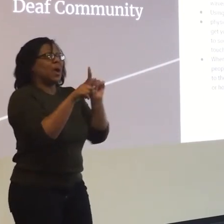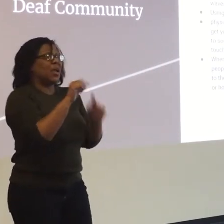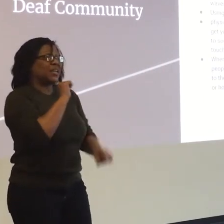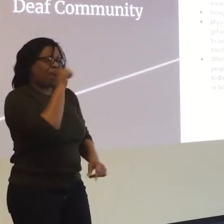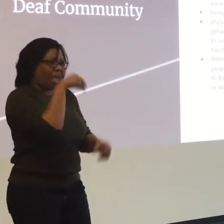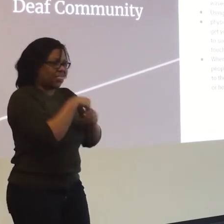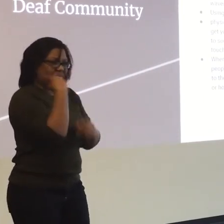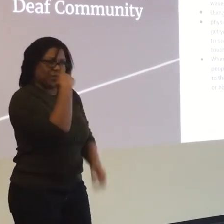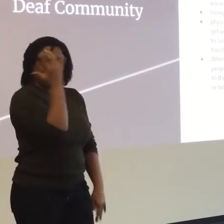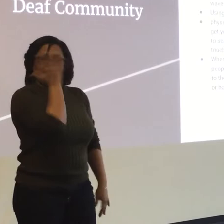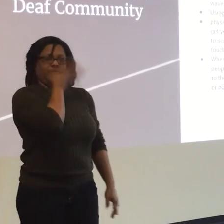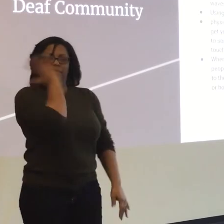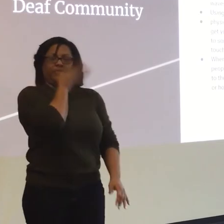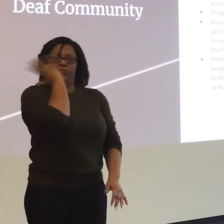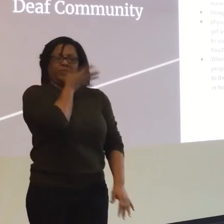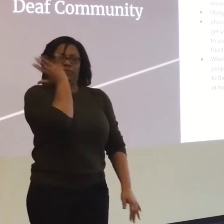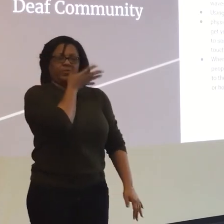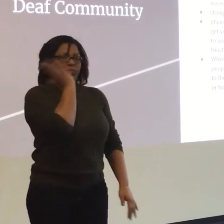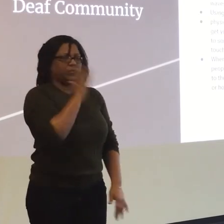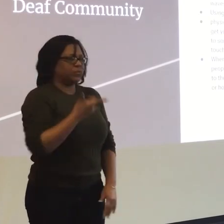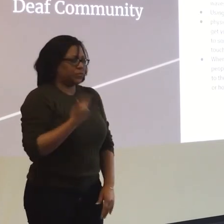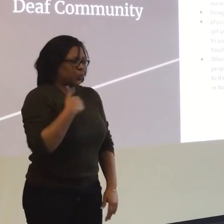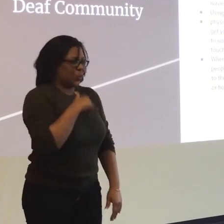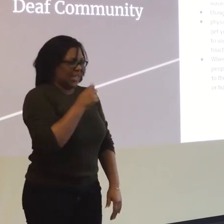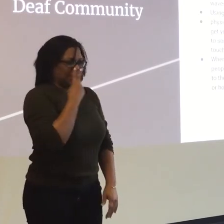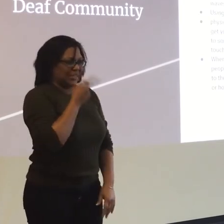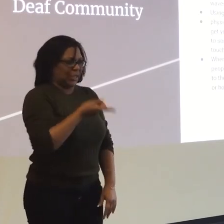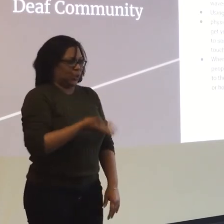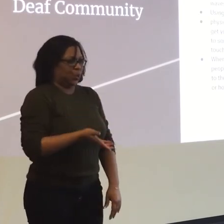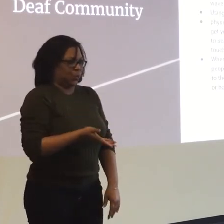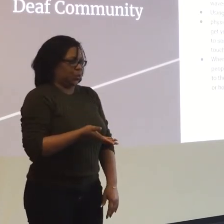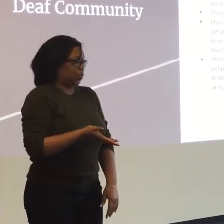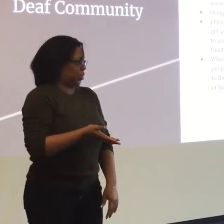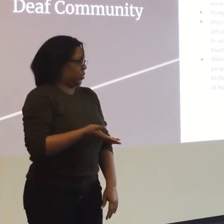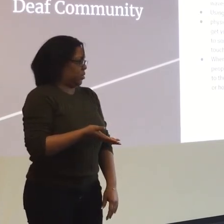Waiting is okay, but not in the face. We can see you.